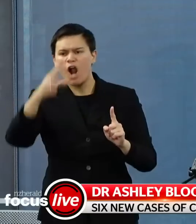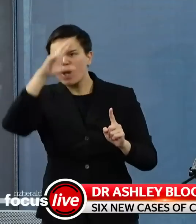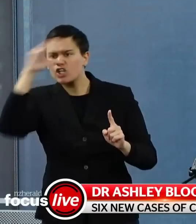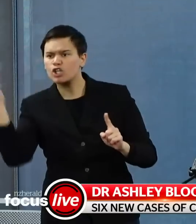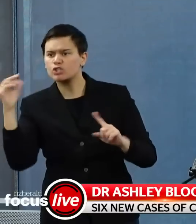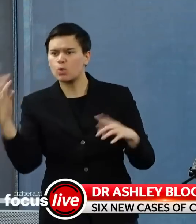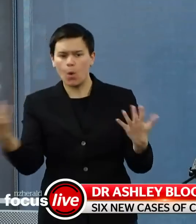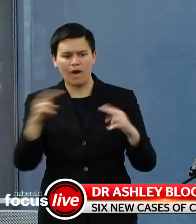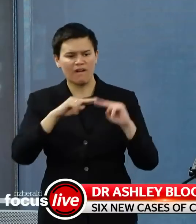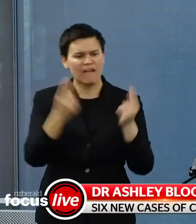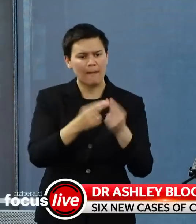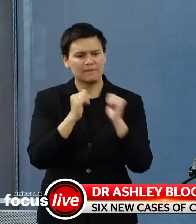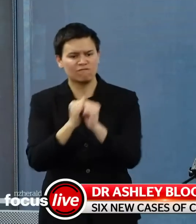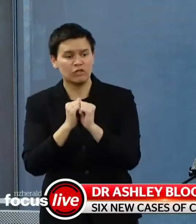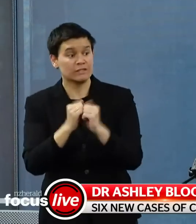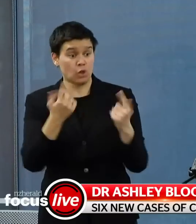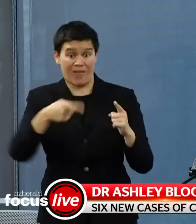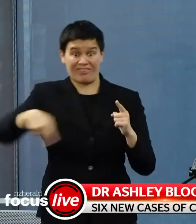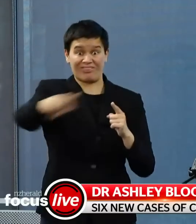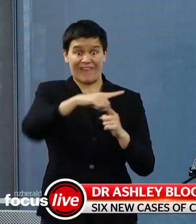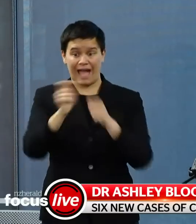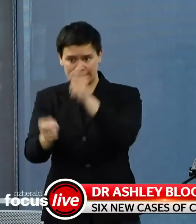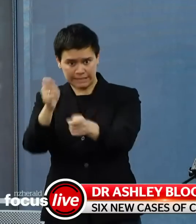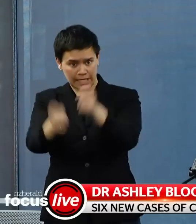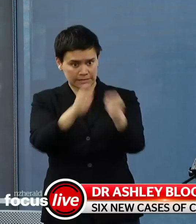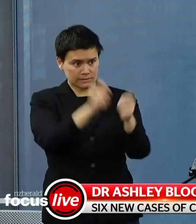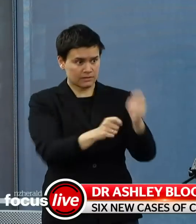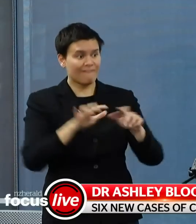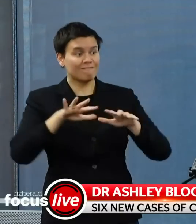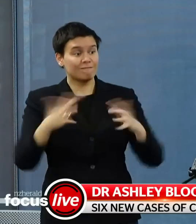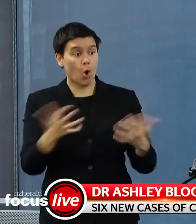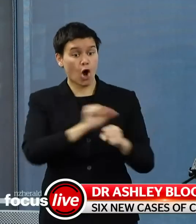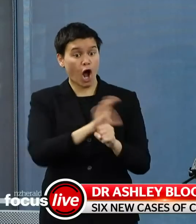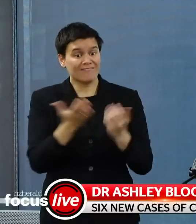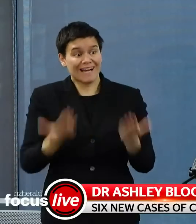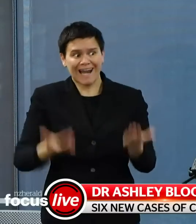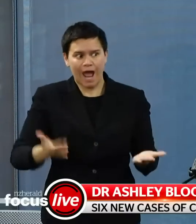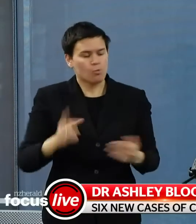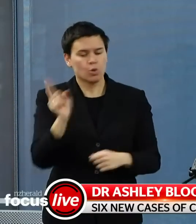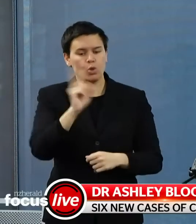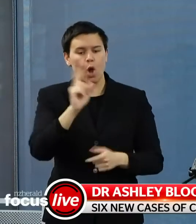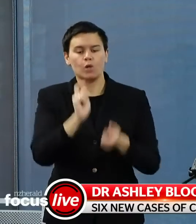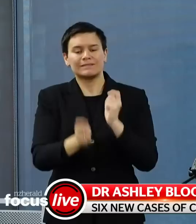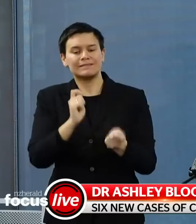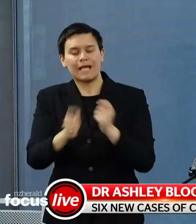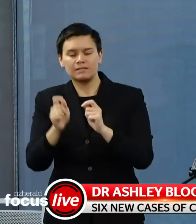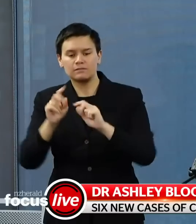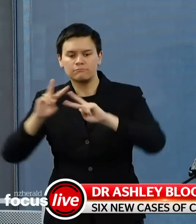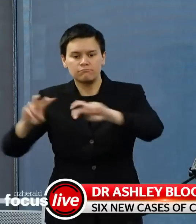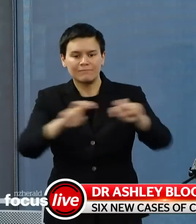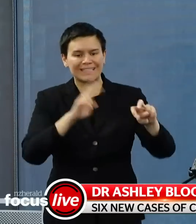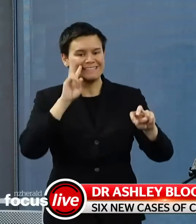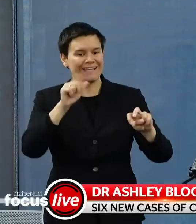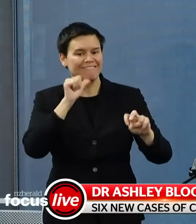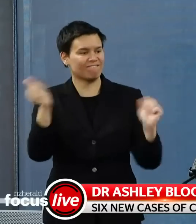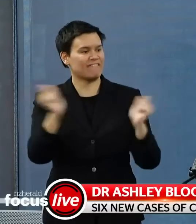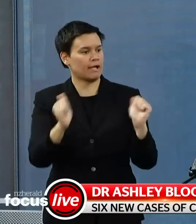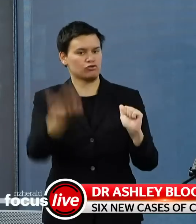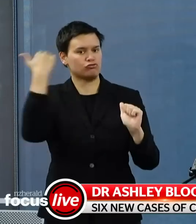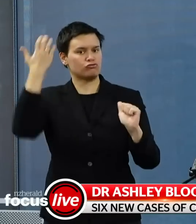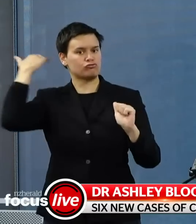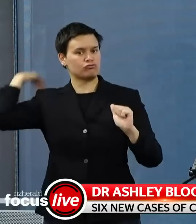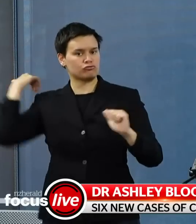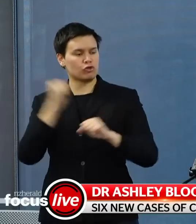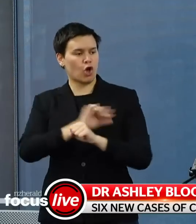And likewise, early on, we had a large household where we were surprised only one of the people in that household tested positive. So we did some serological